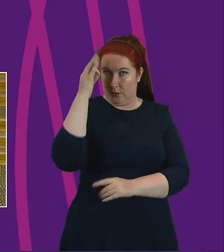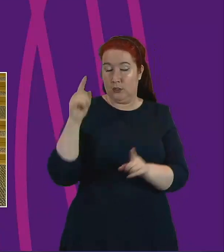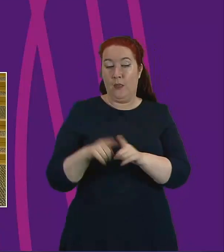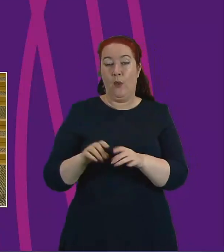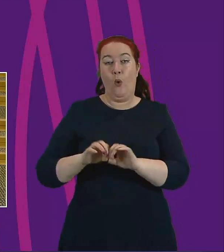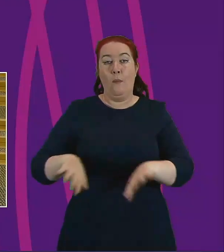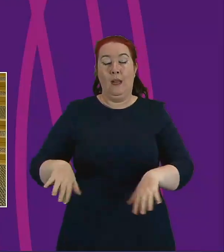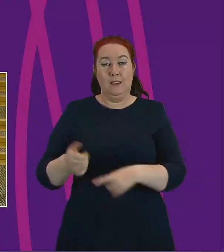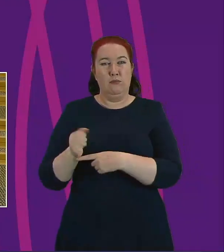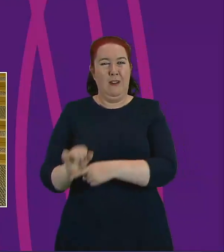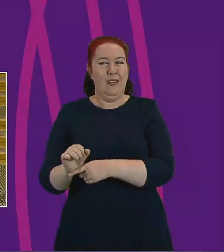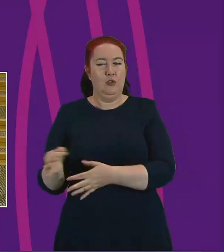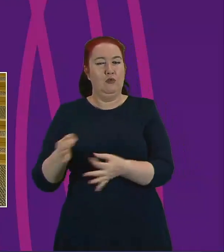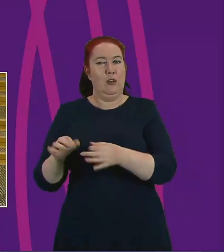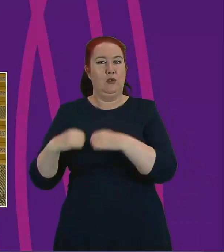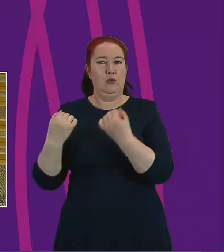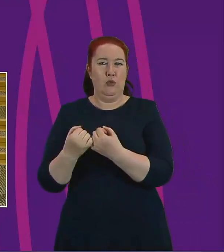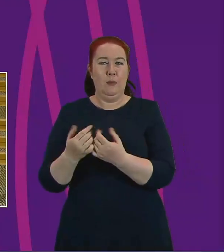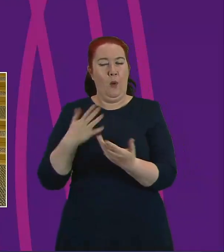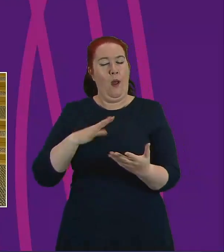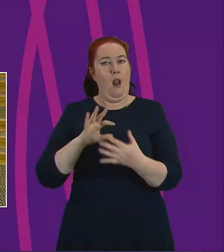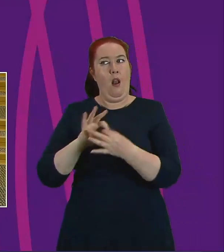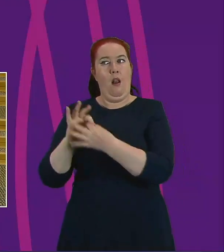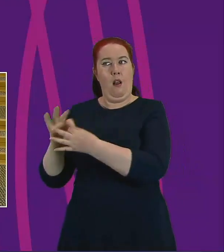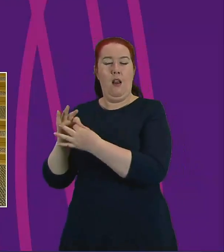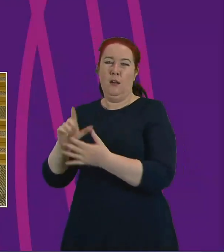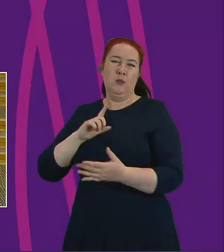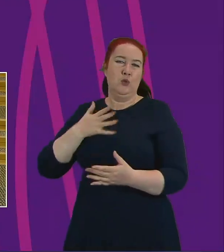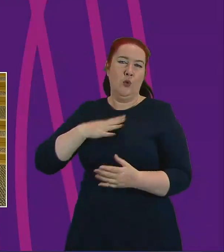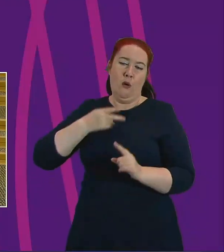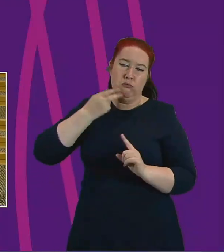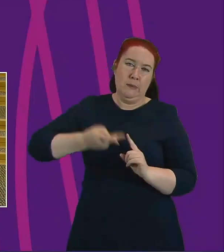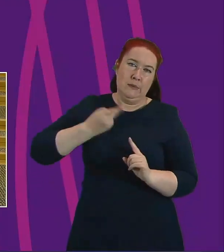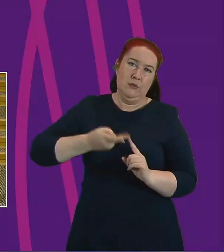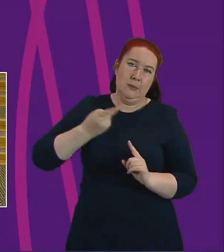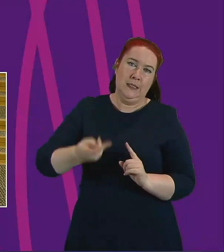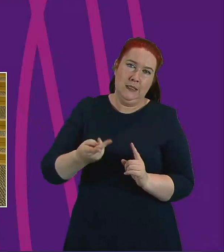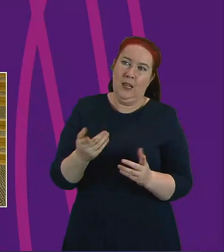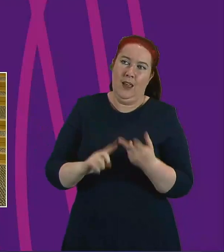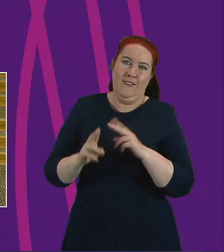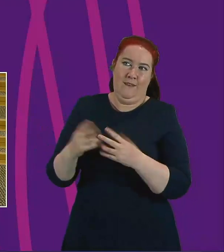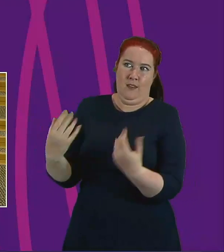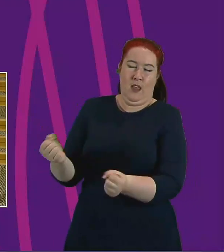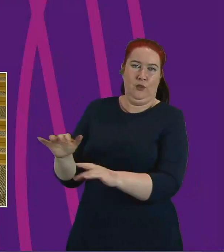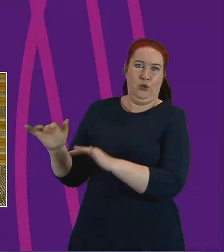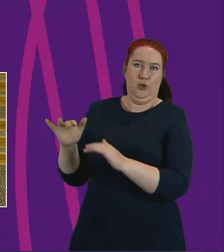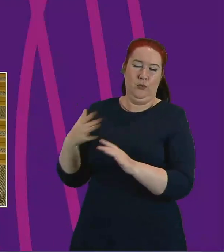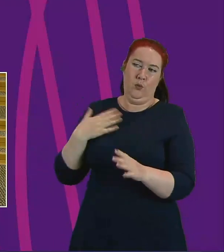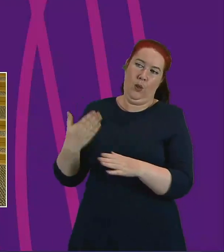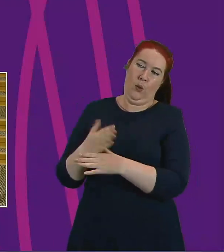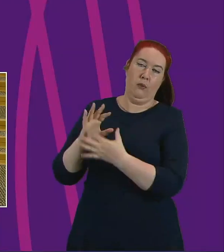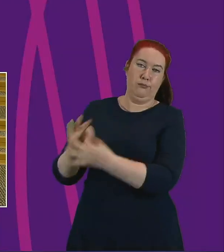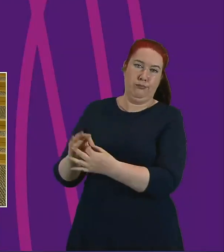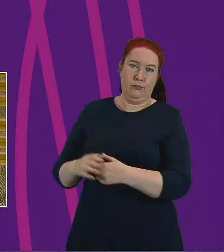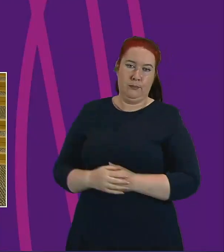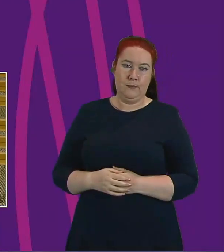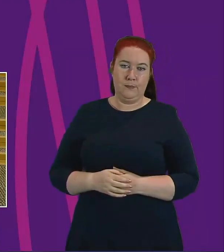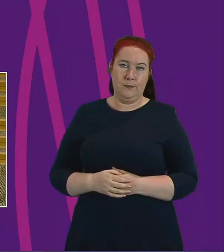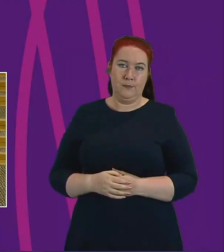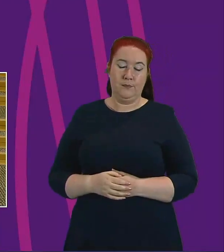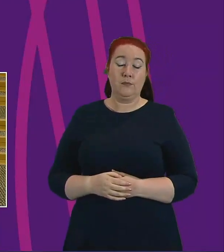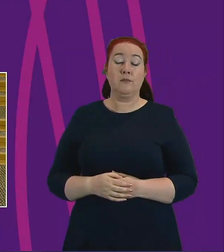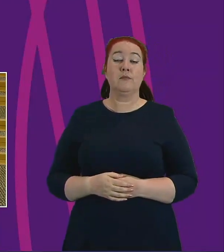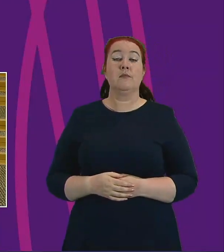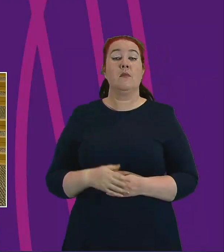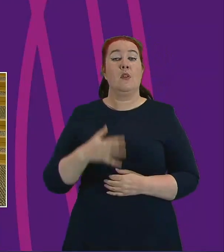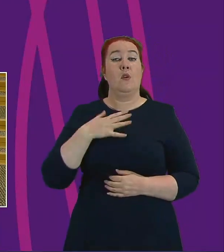Strategy Group to avoid duplication and reinventing the wheel when we don't need to. Moreover, we want to ensure that those with